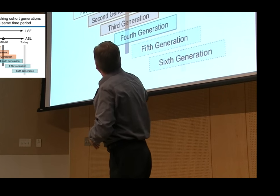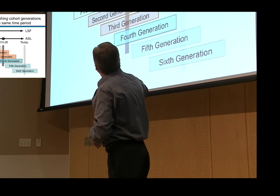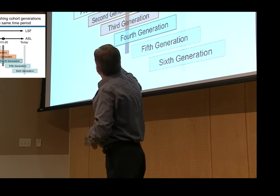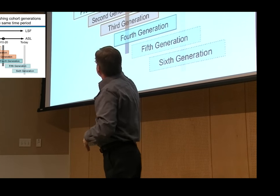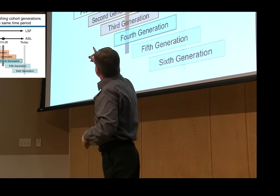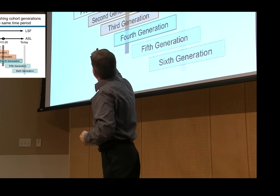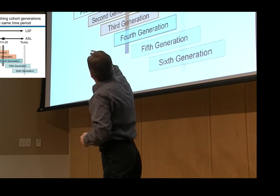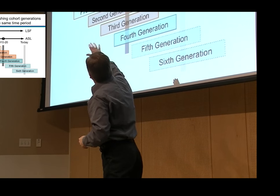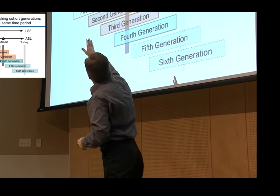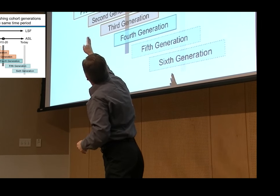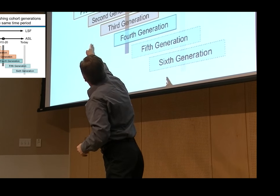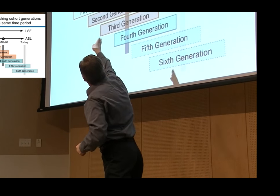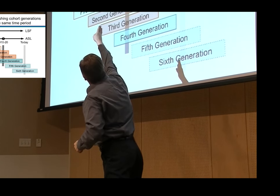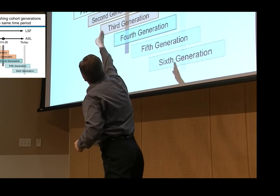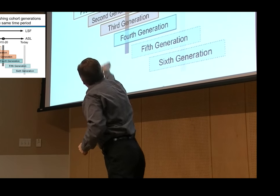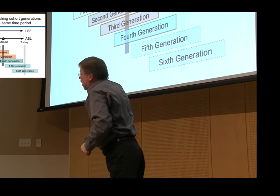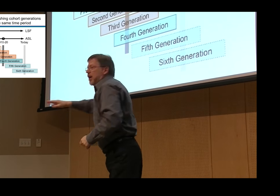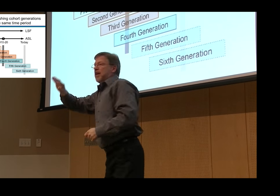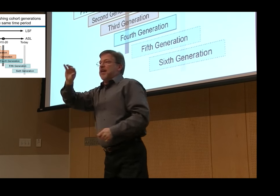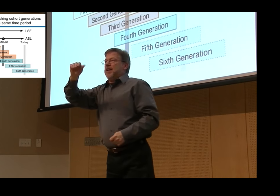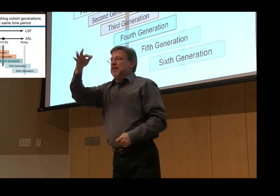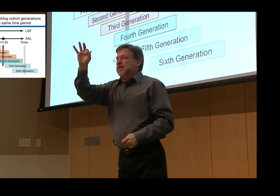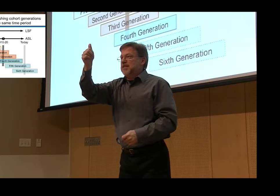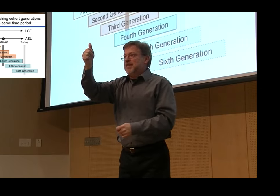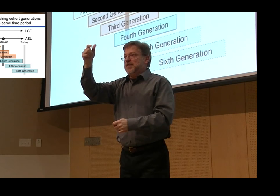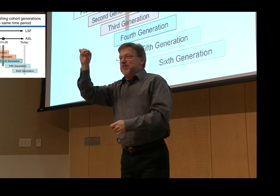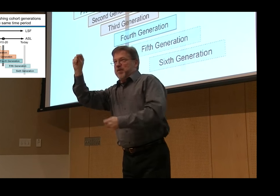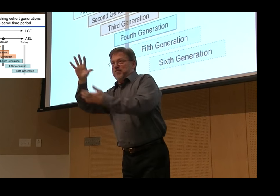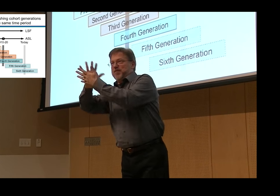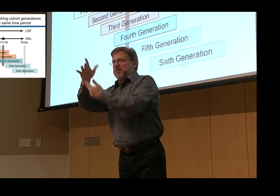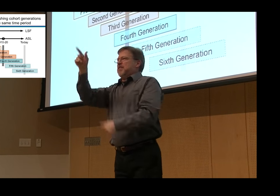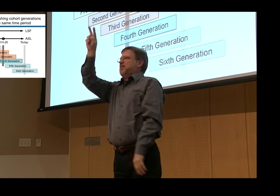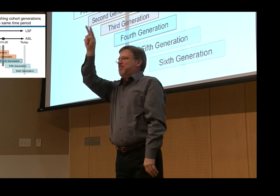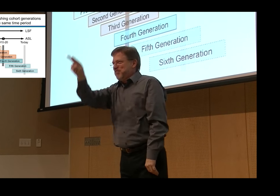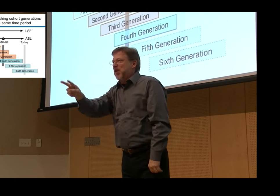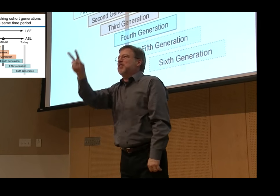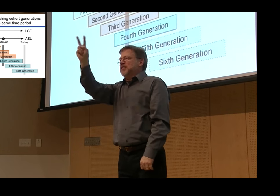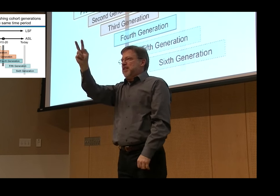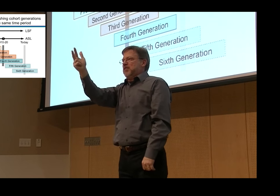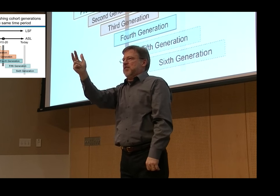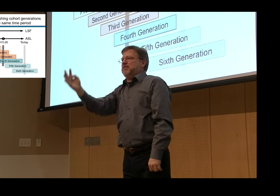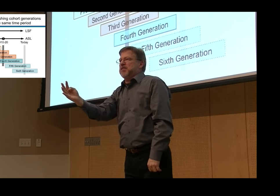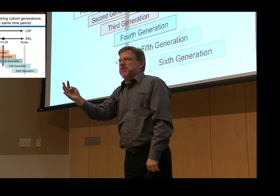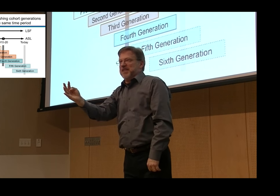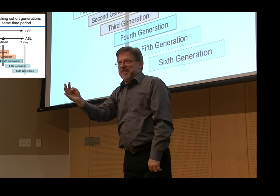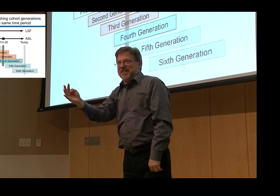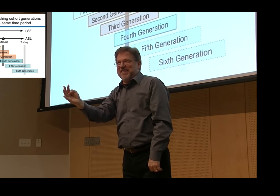In my lifetime now, we still have people alive who are members of the fifth generation who lived during the dark period, the